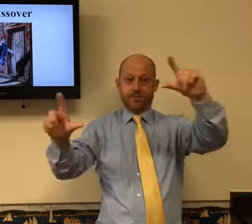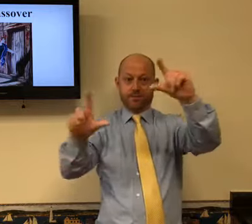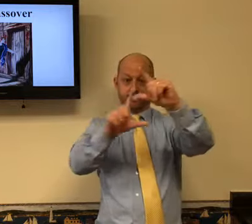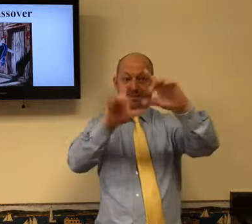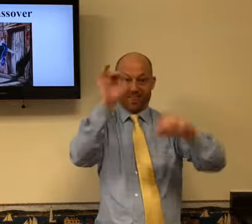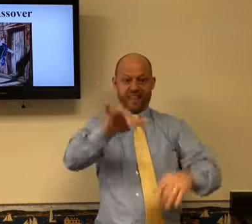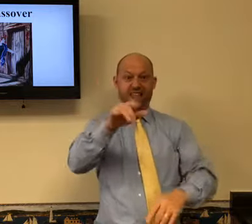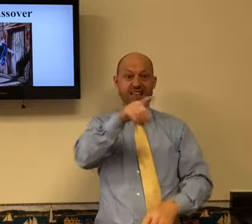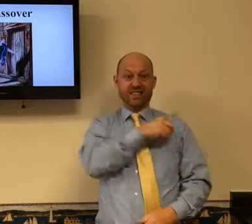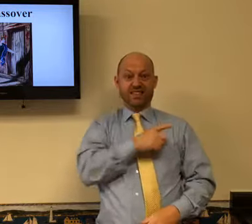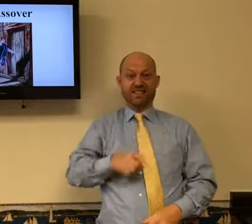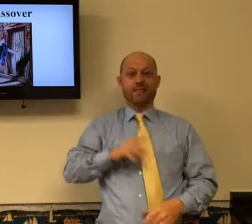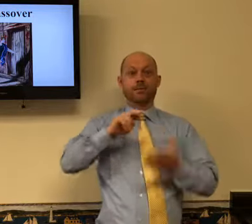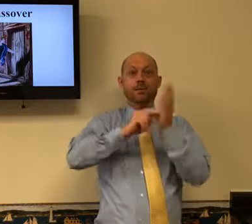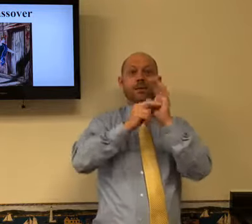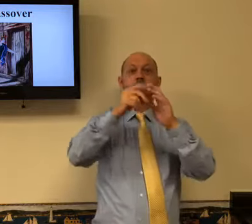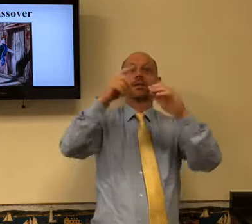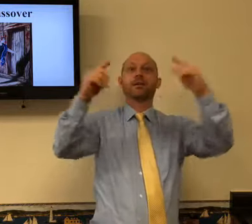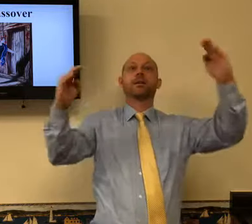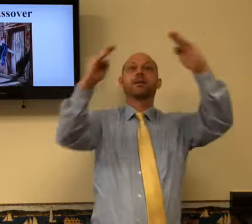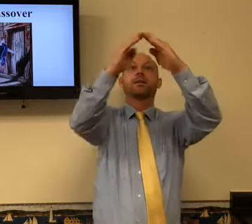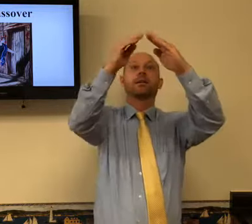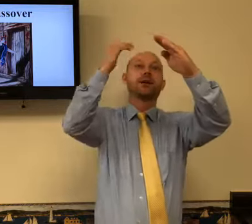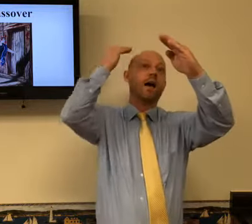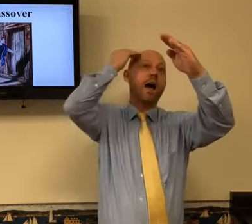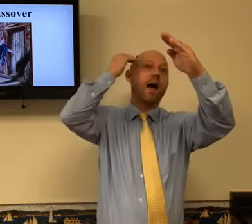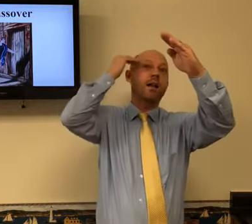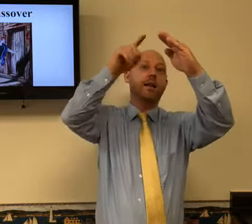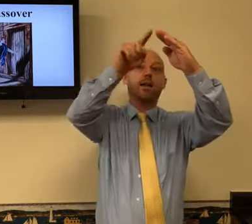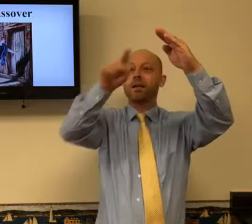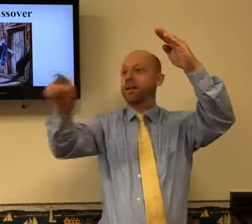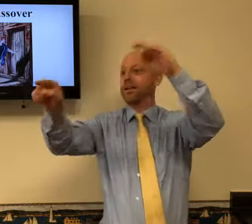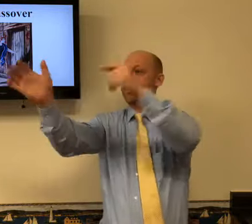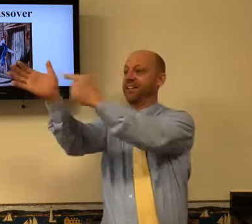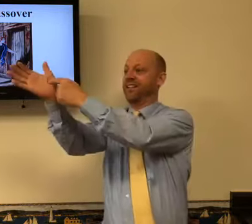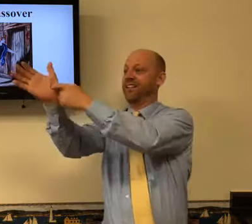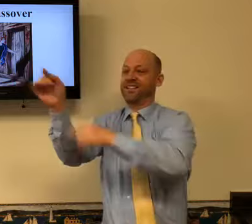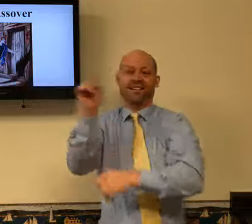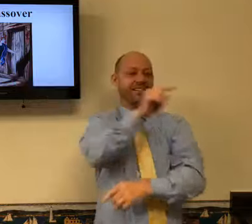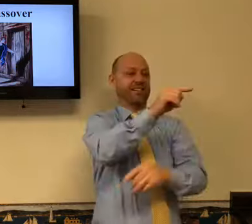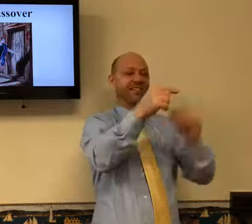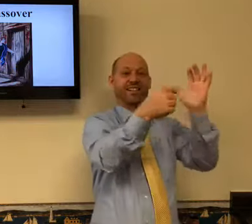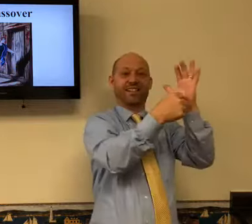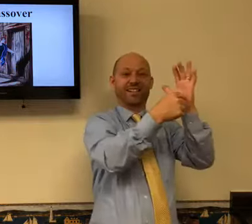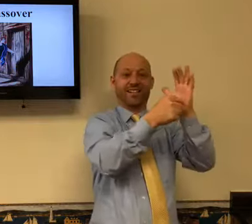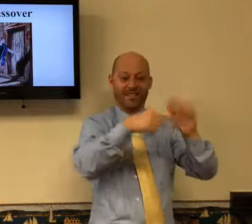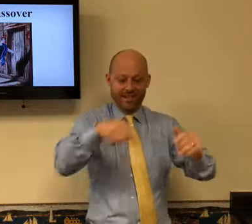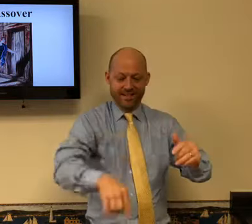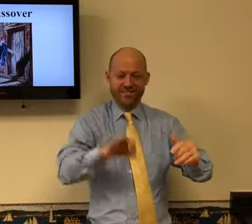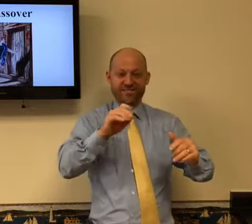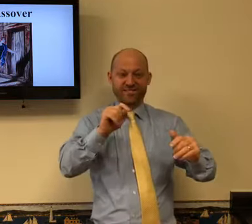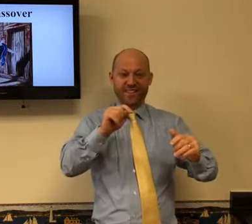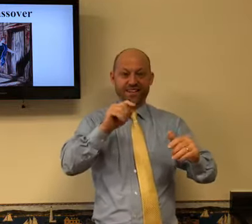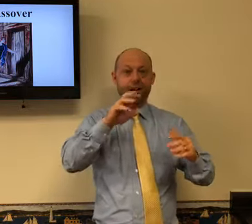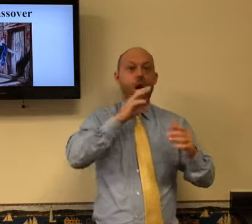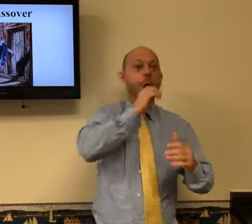It's like two pictures of the Trinity. Like two pictures of the Trinity. see the top, the head, and